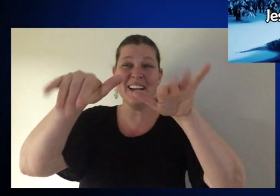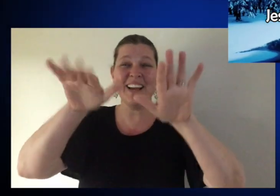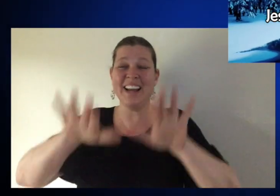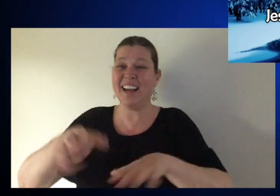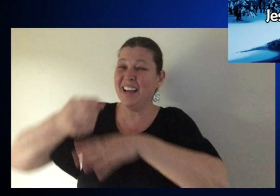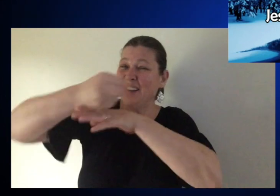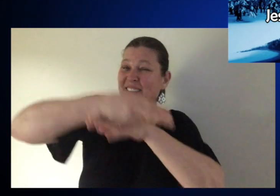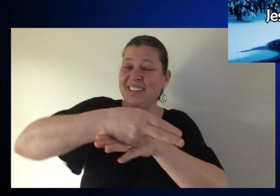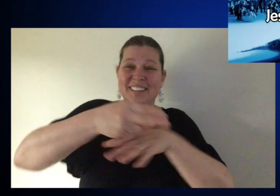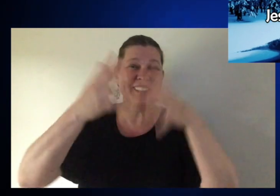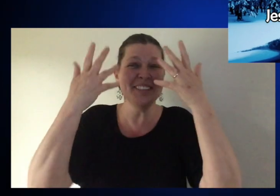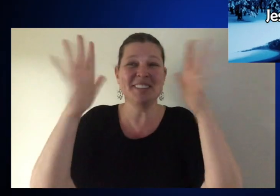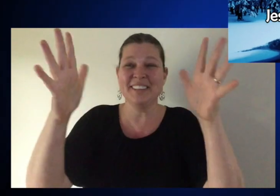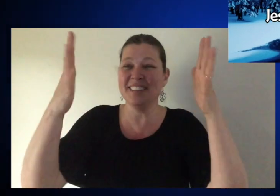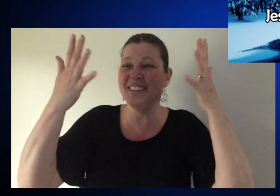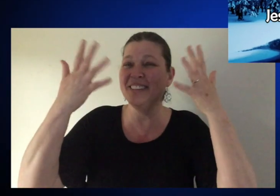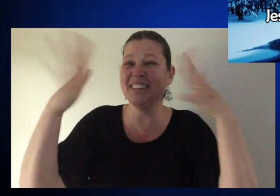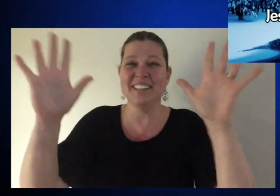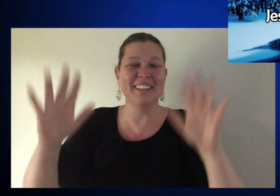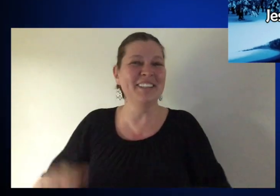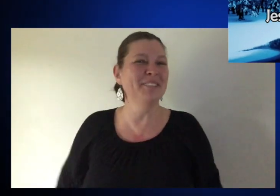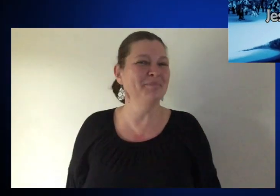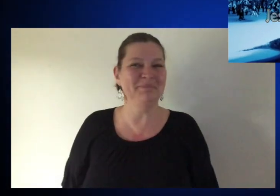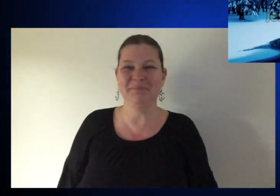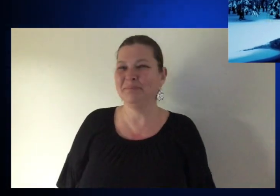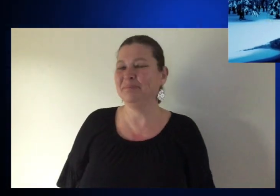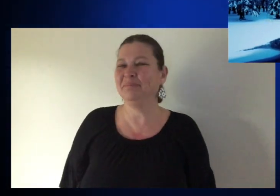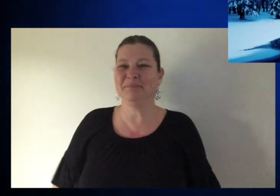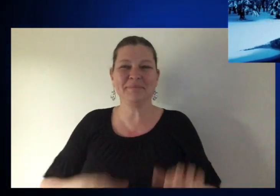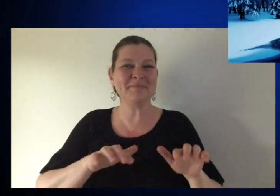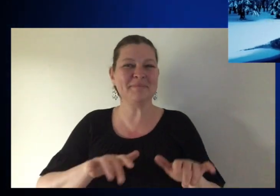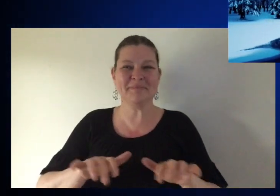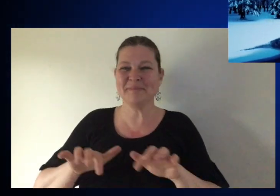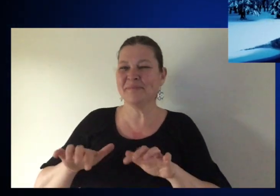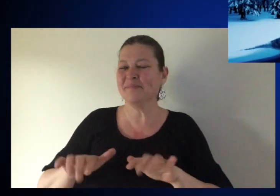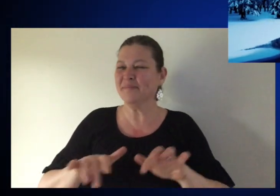grave. Jesus conquered the grave.